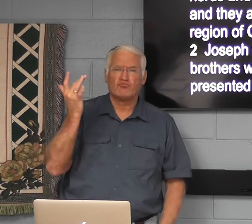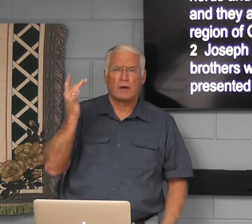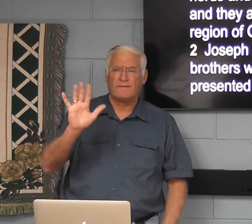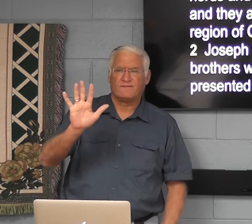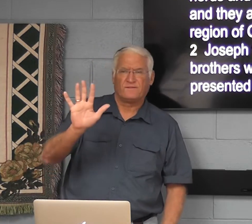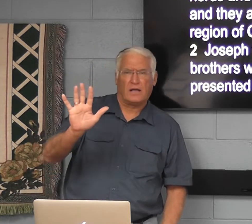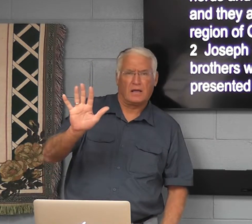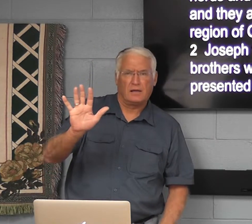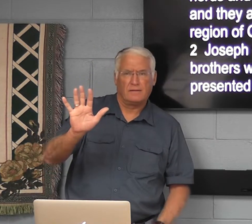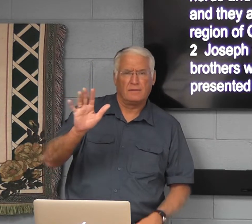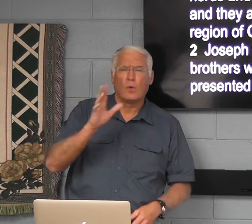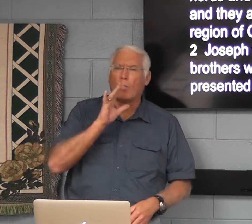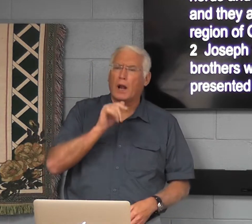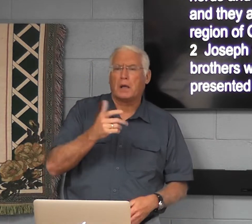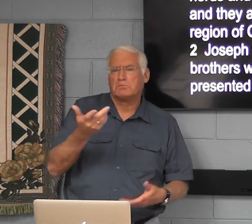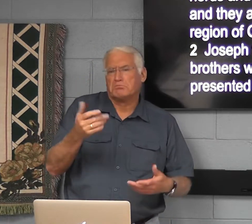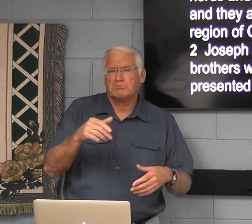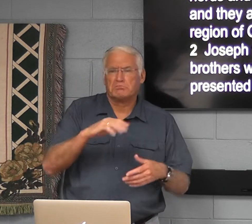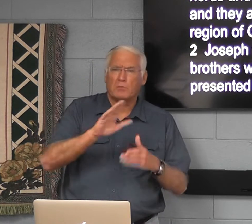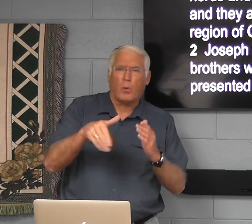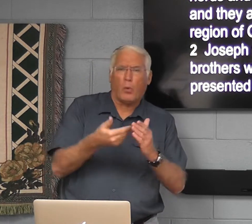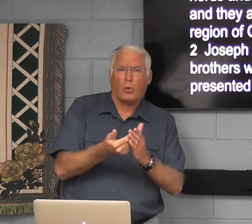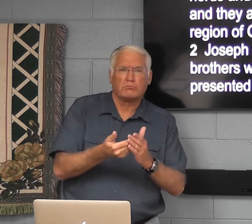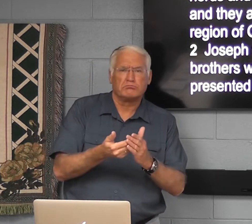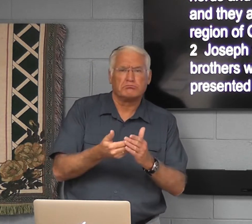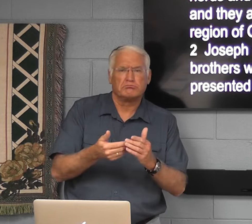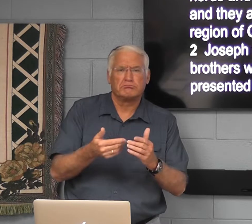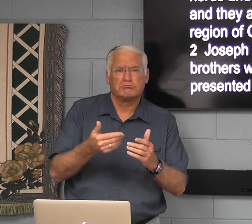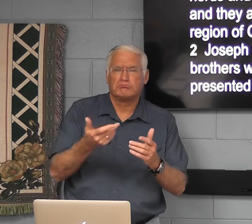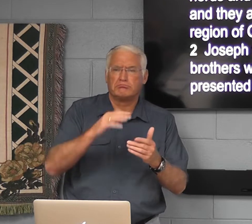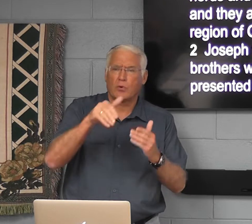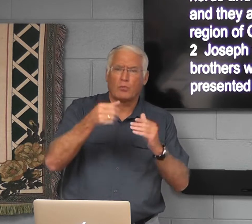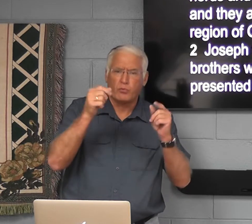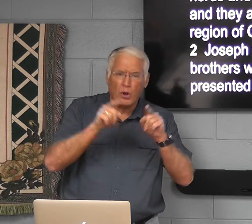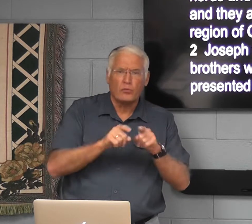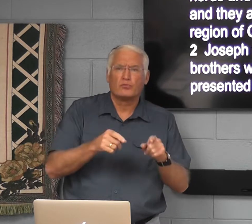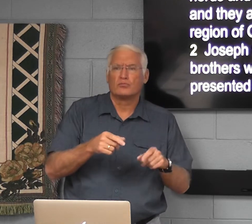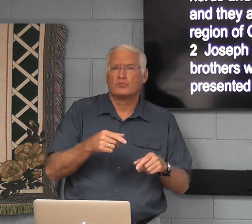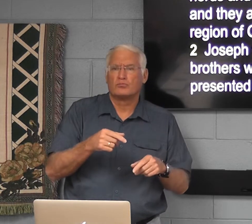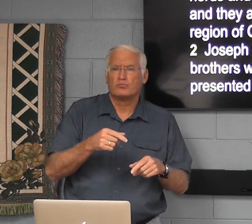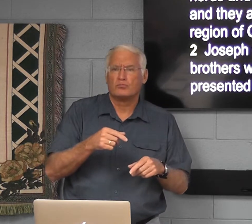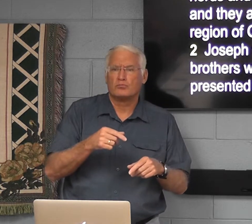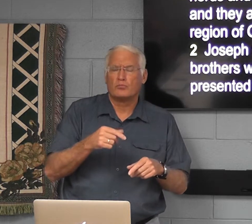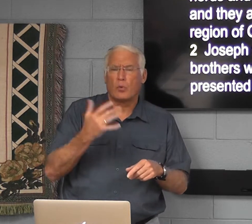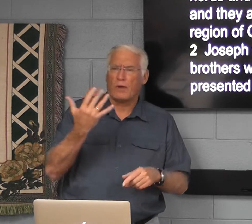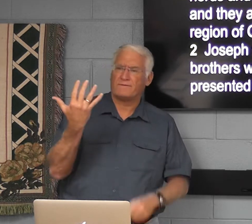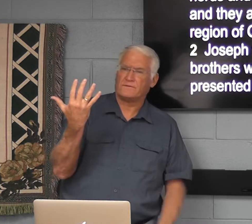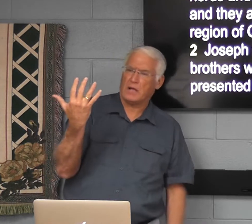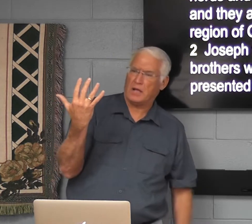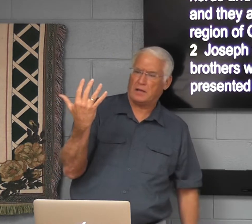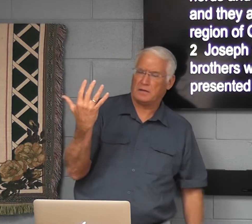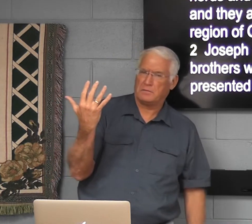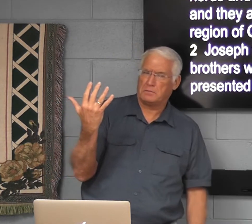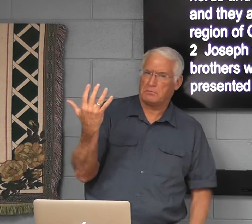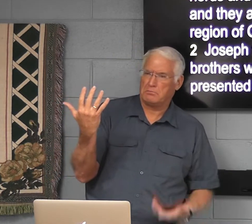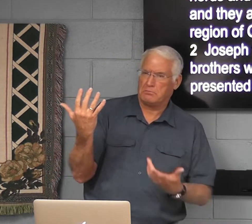is that why did he pick the number five? Why not all of them? Why not all of them? Why just all?